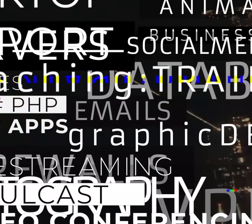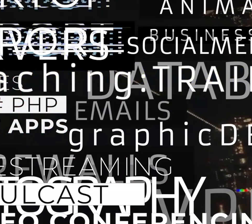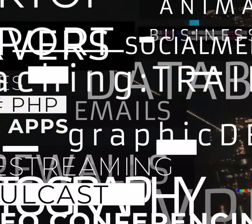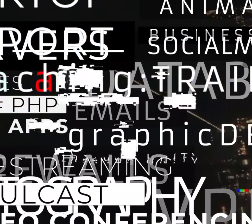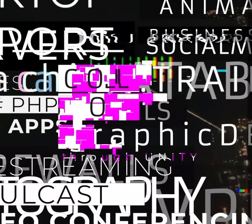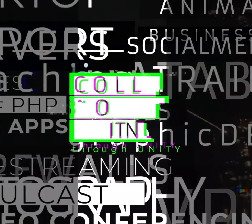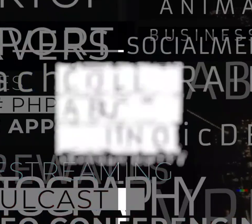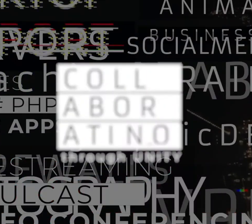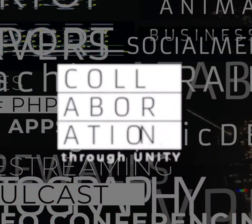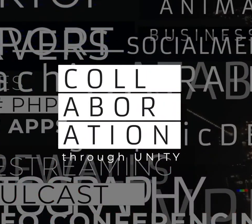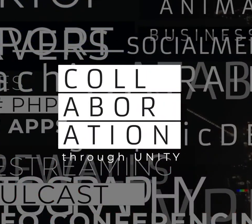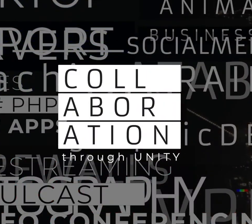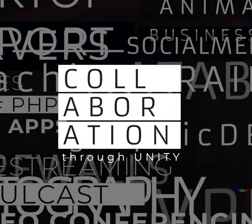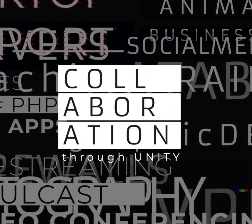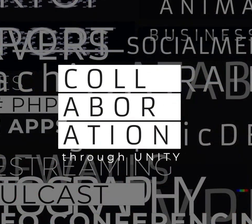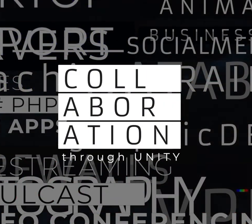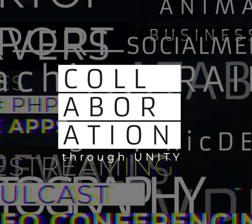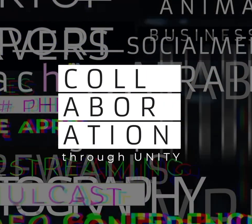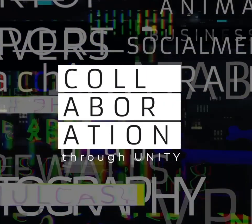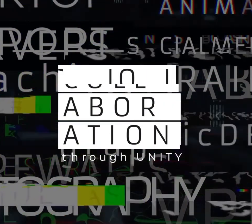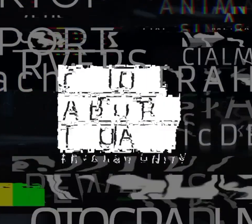I know